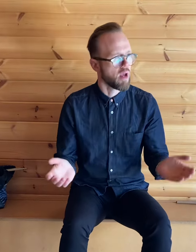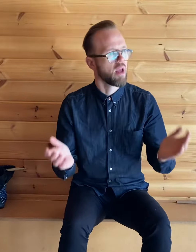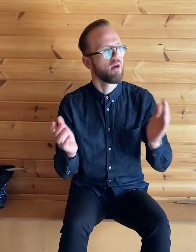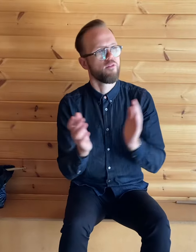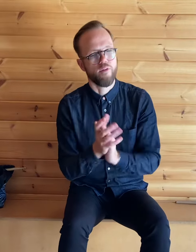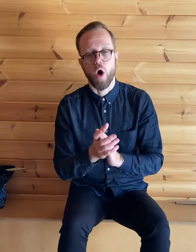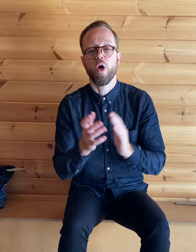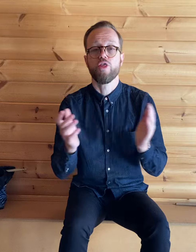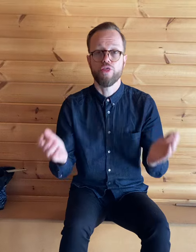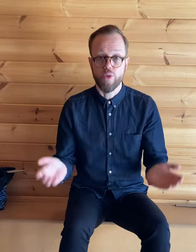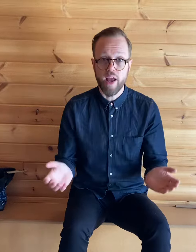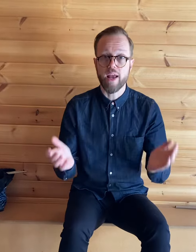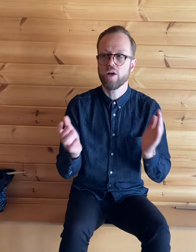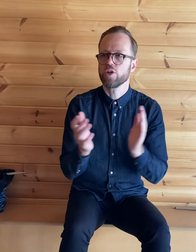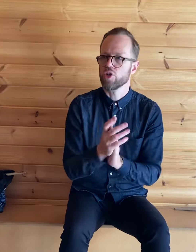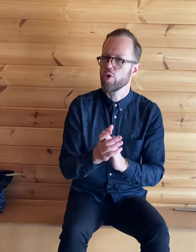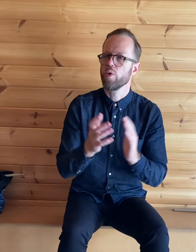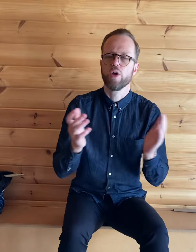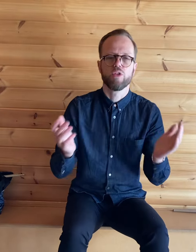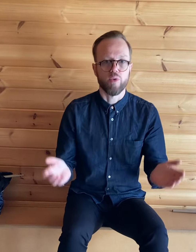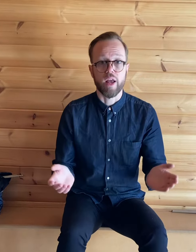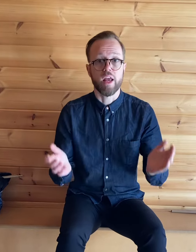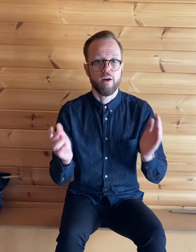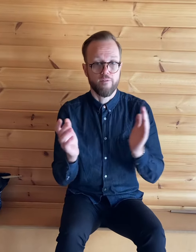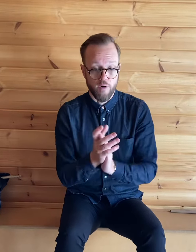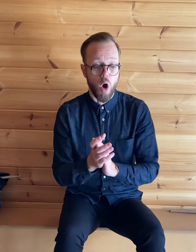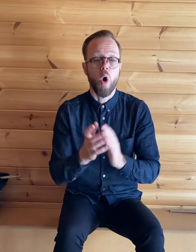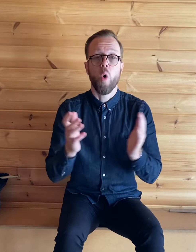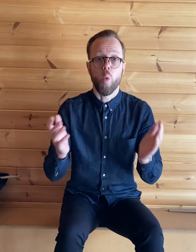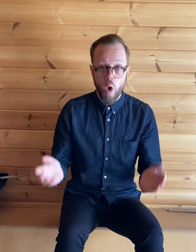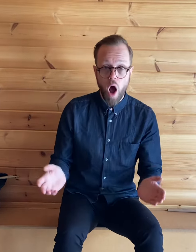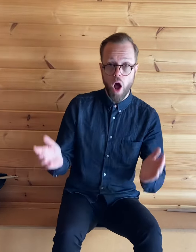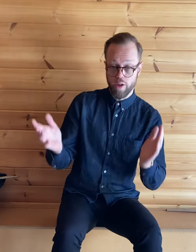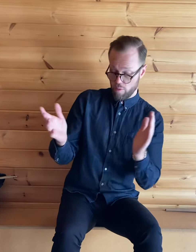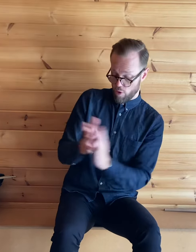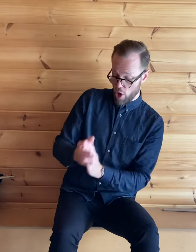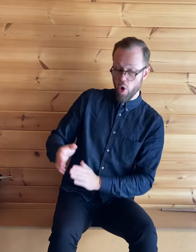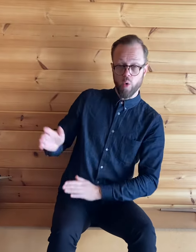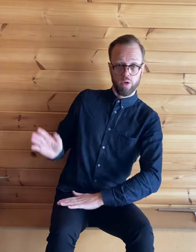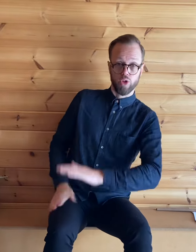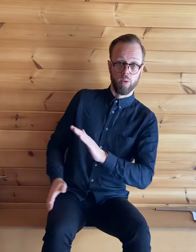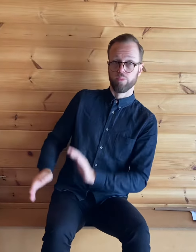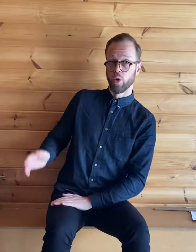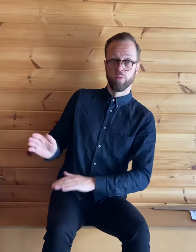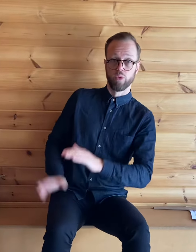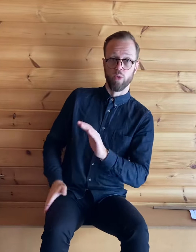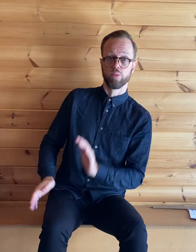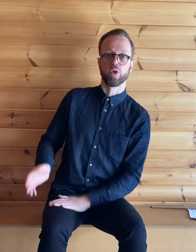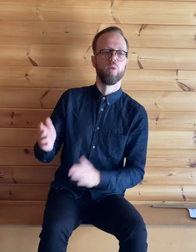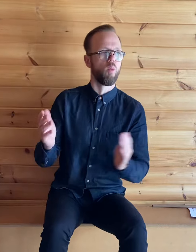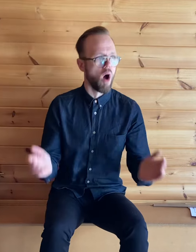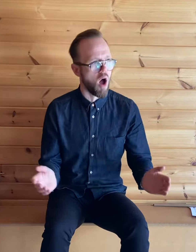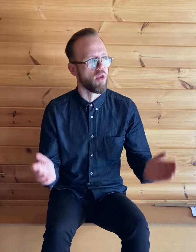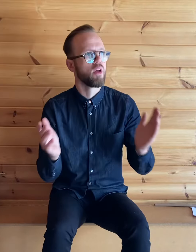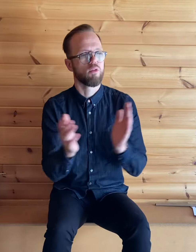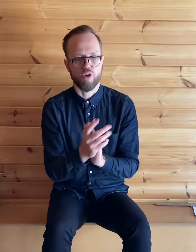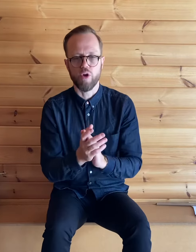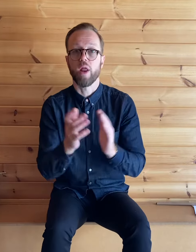four one two one two line